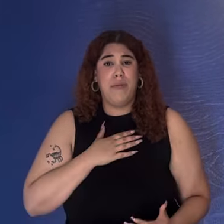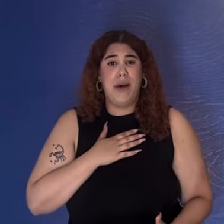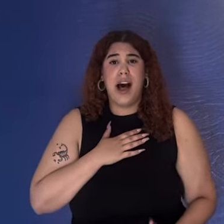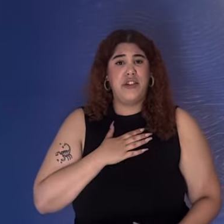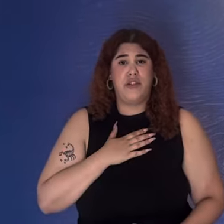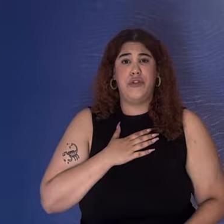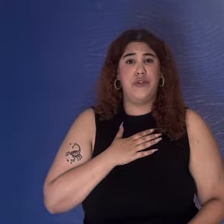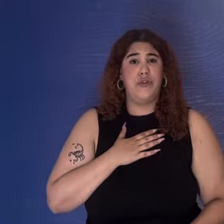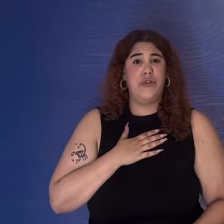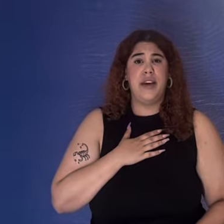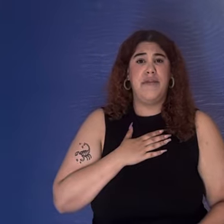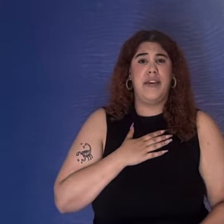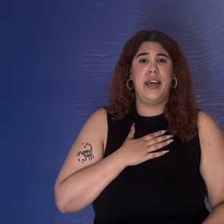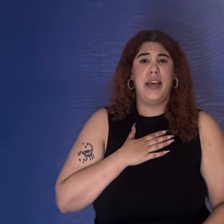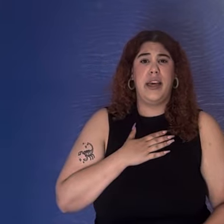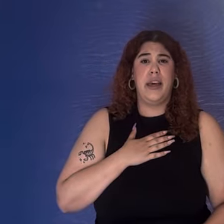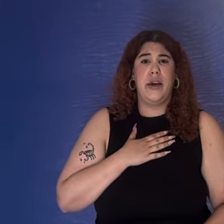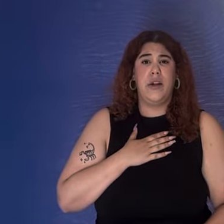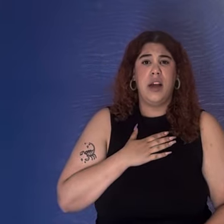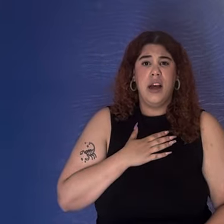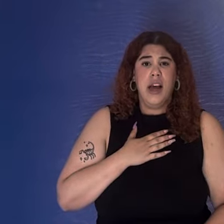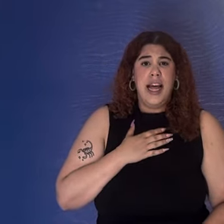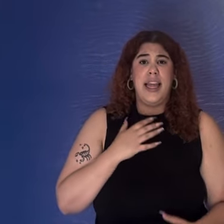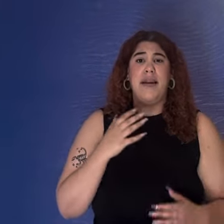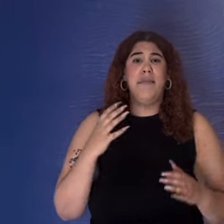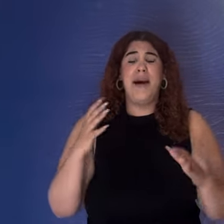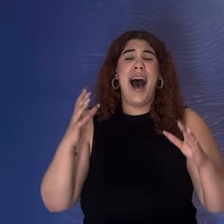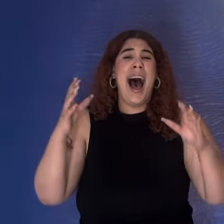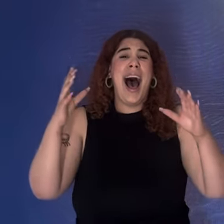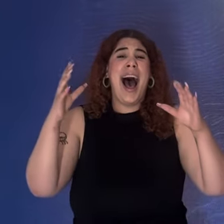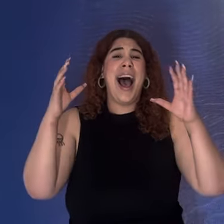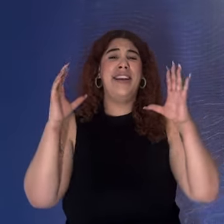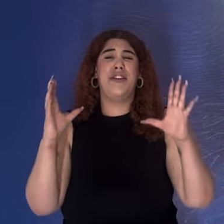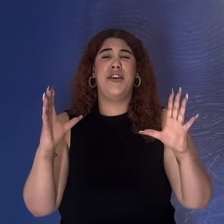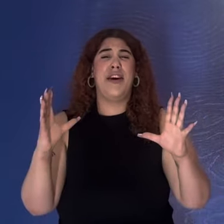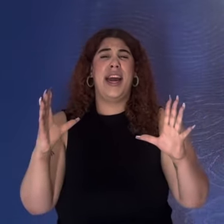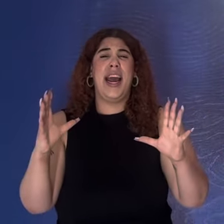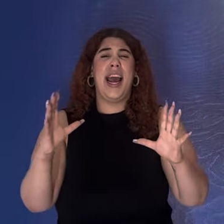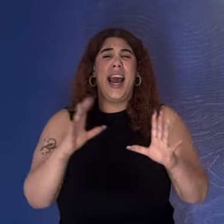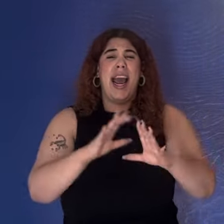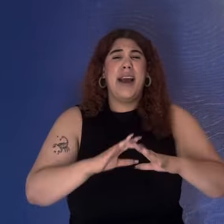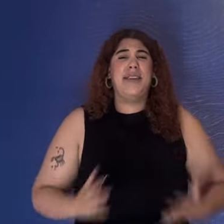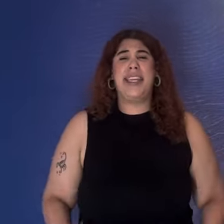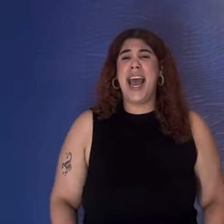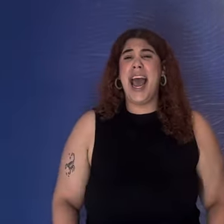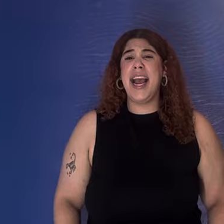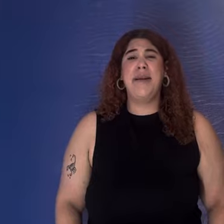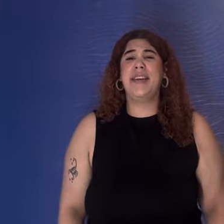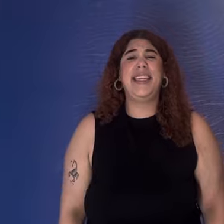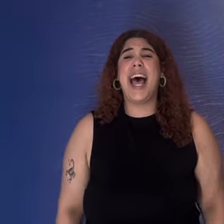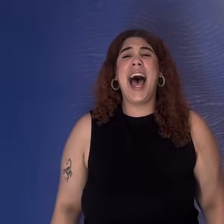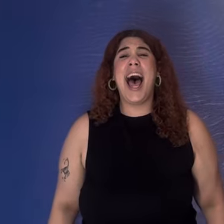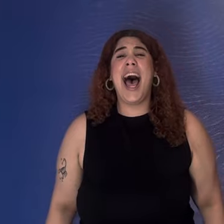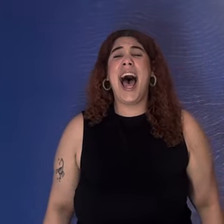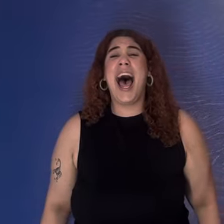much to reveal That my dreams seem to stay